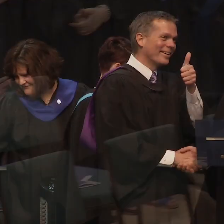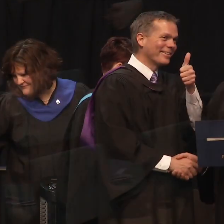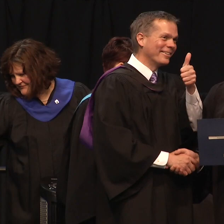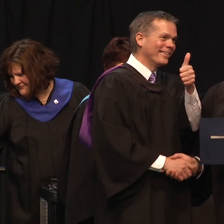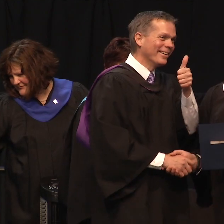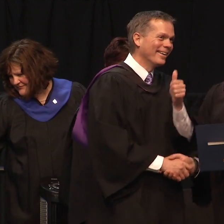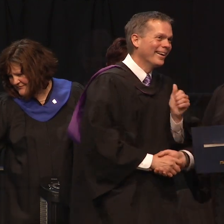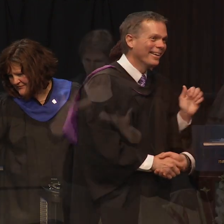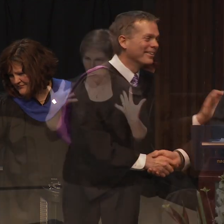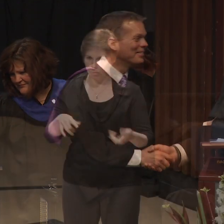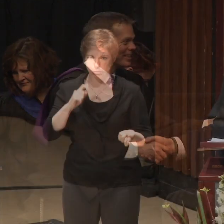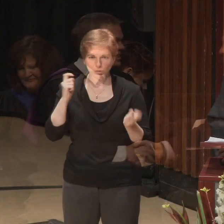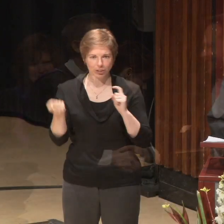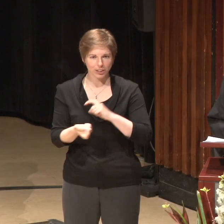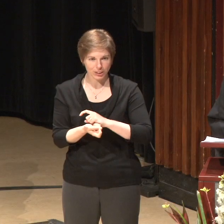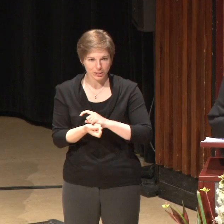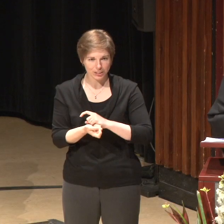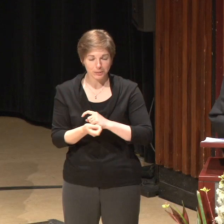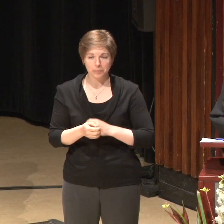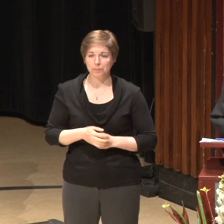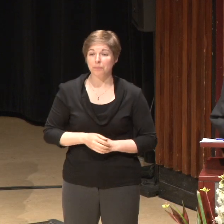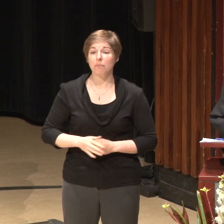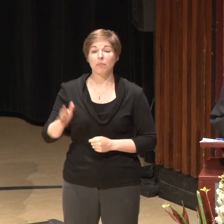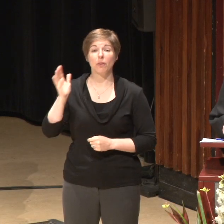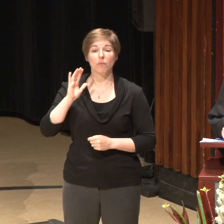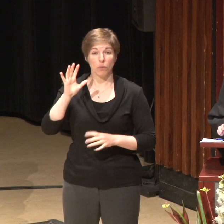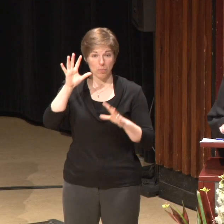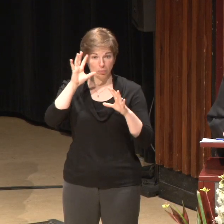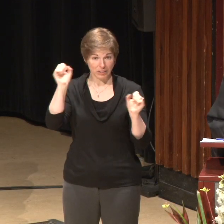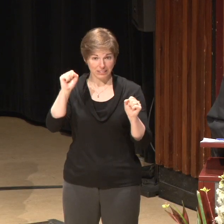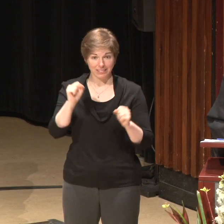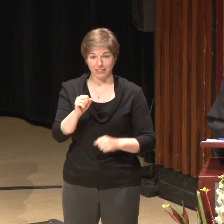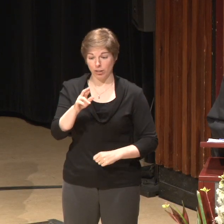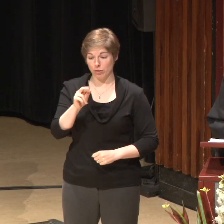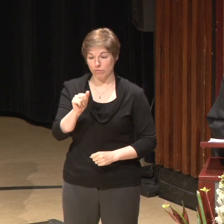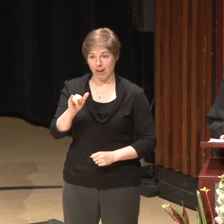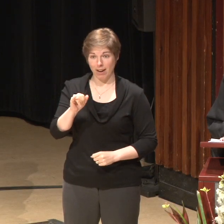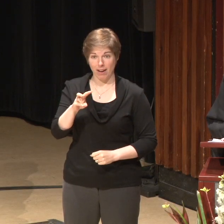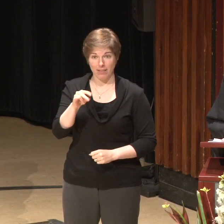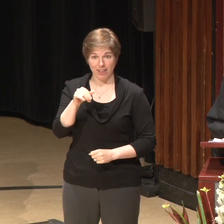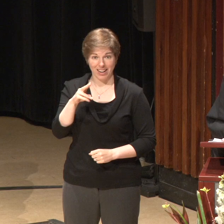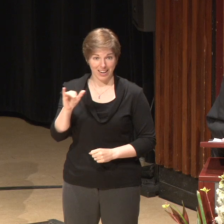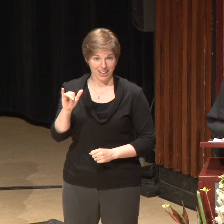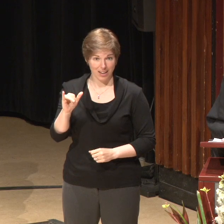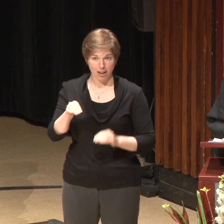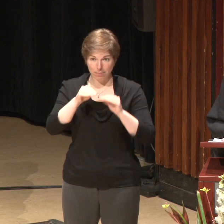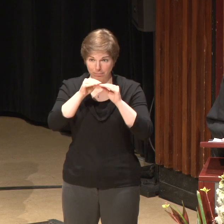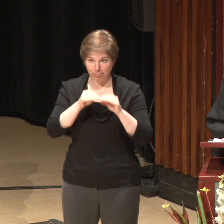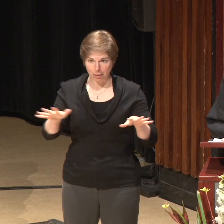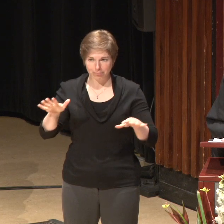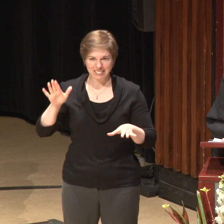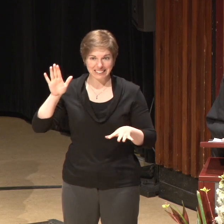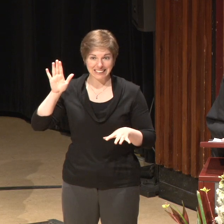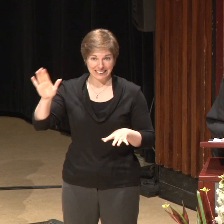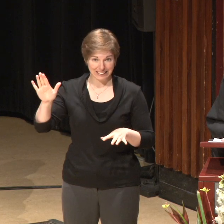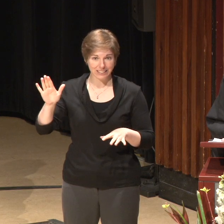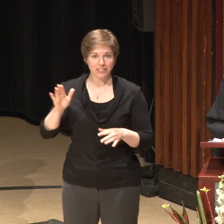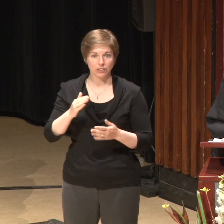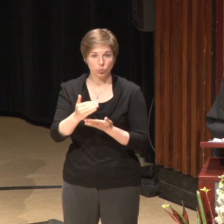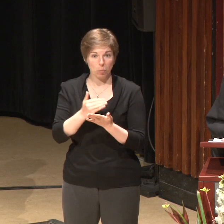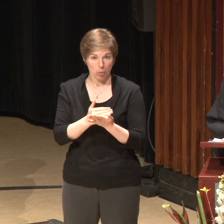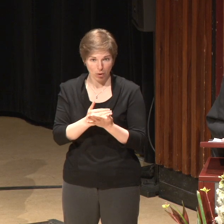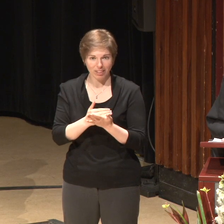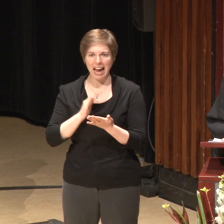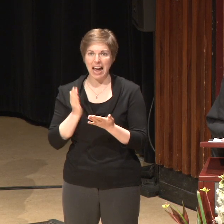We were front and center when former president of NSCC, Ray Ivany, released what would become Our Futures Action